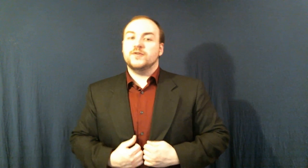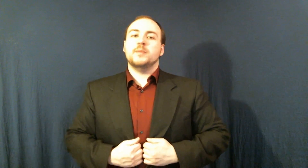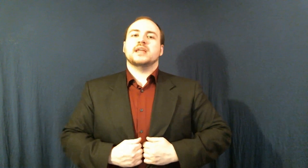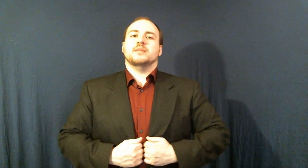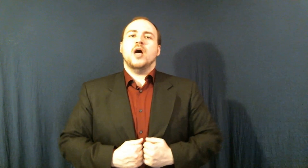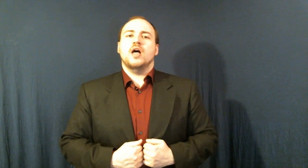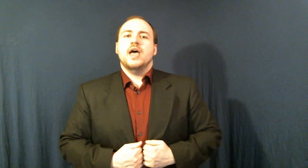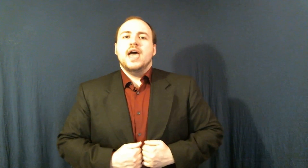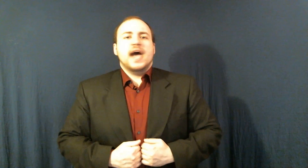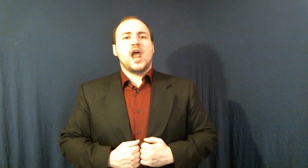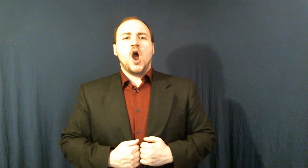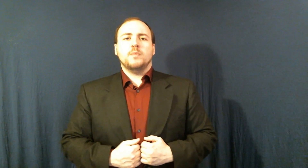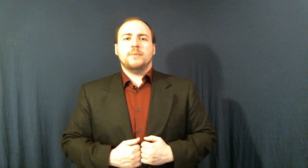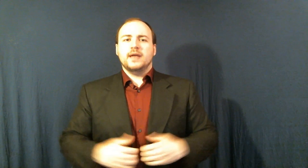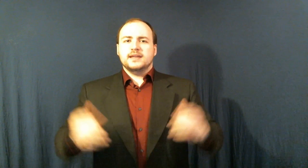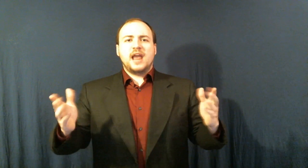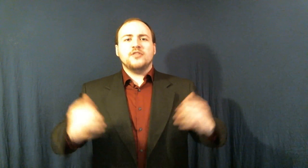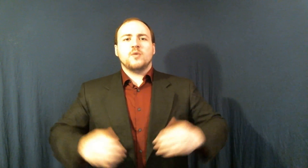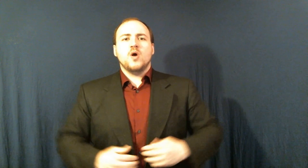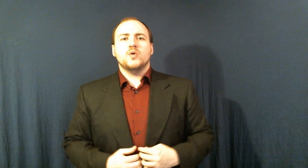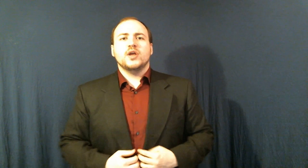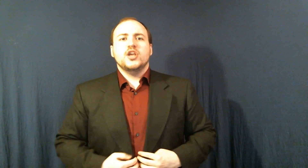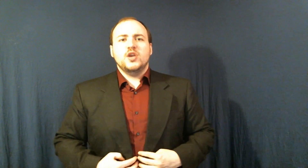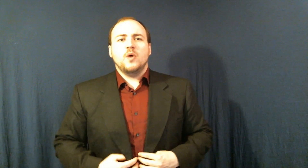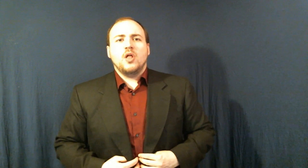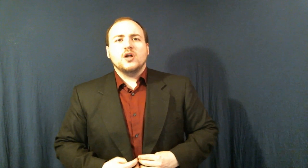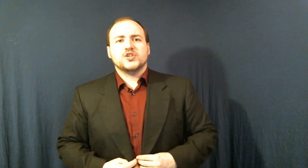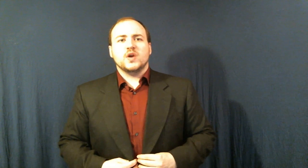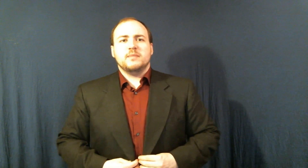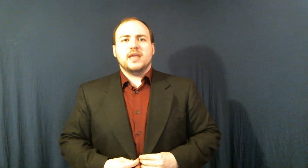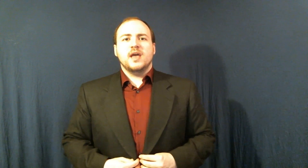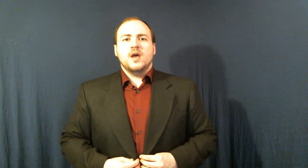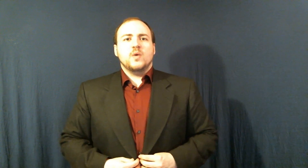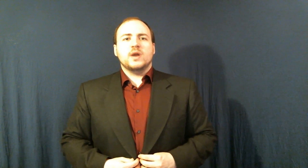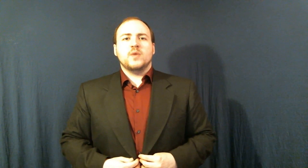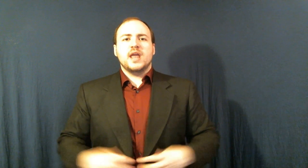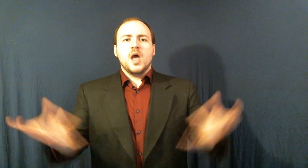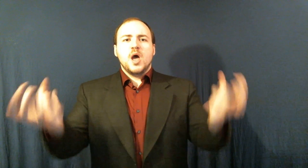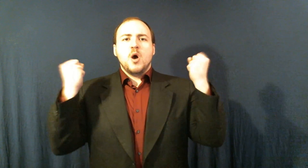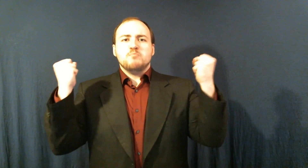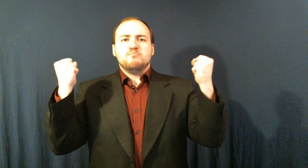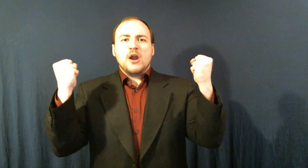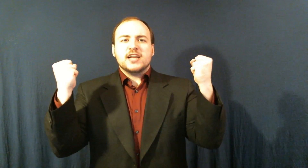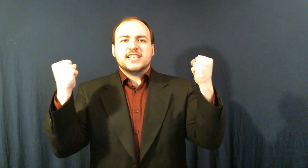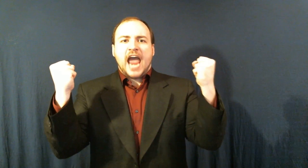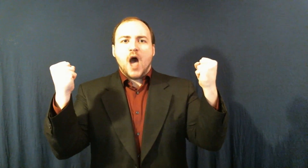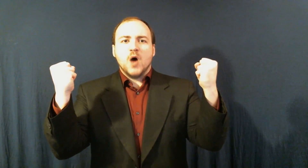foaming at the maw and I hope down the road you will all join me when we burn it down